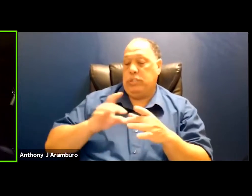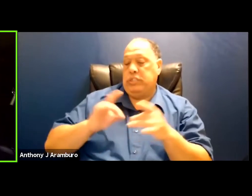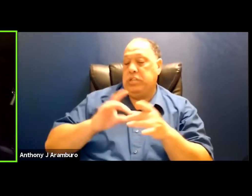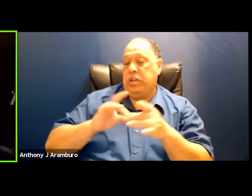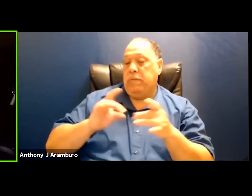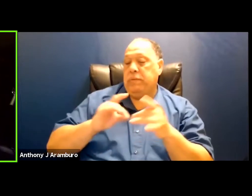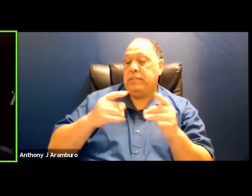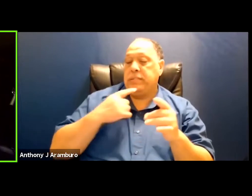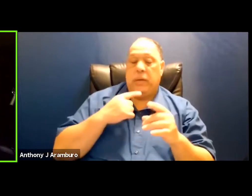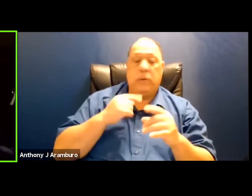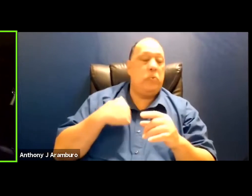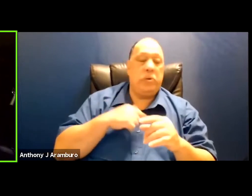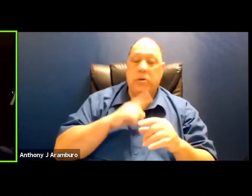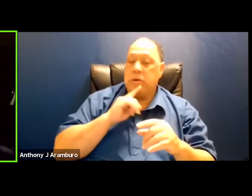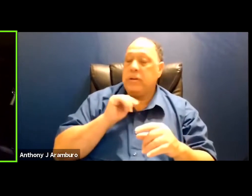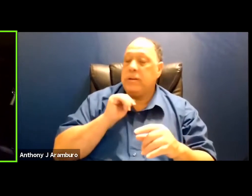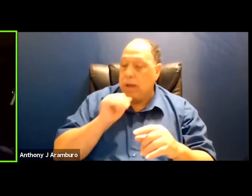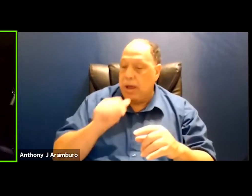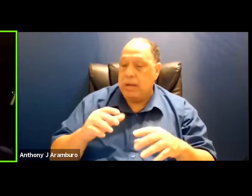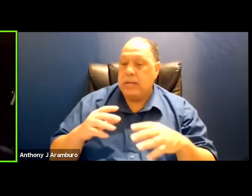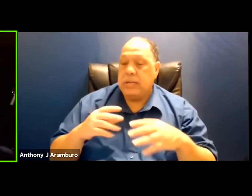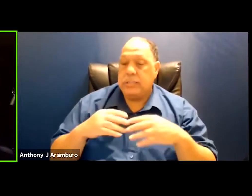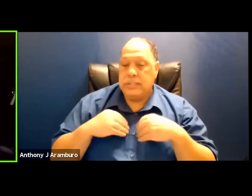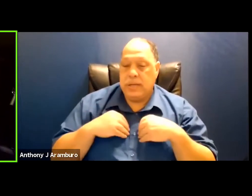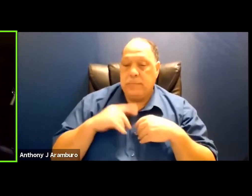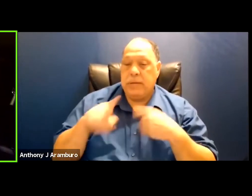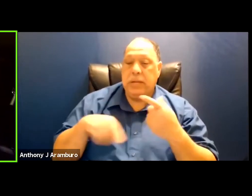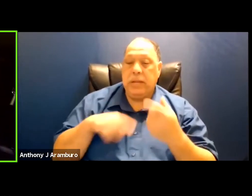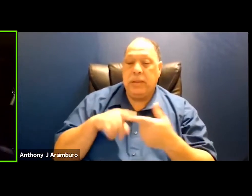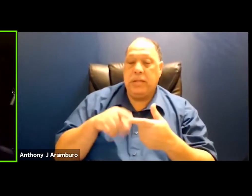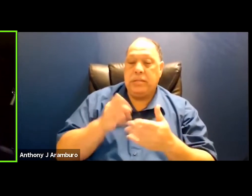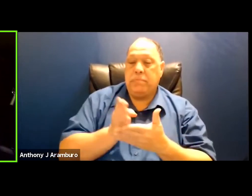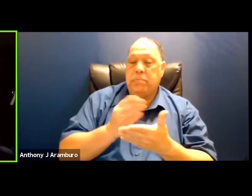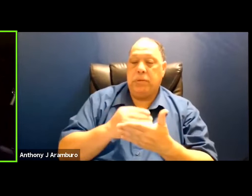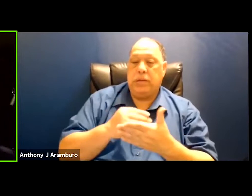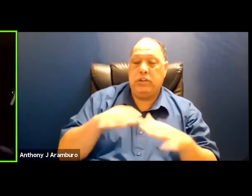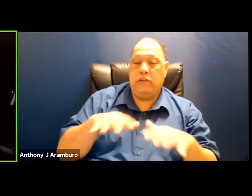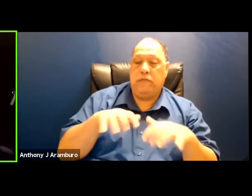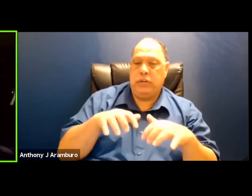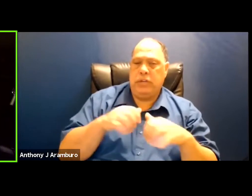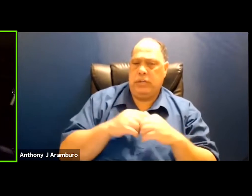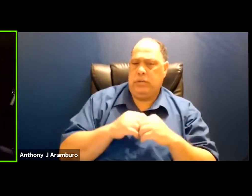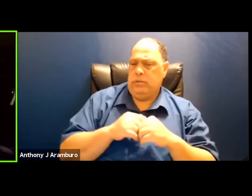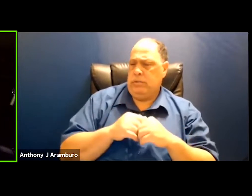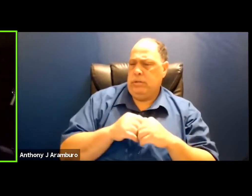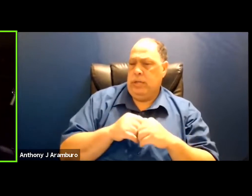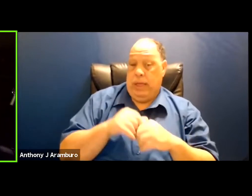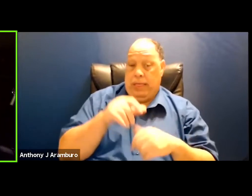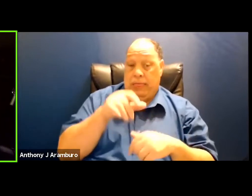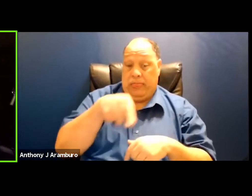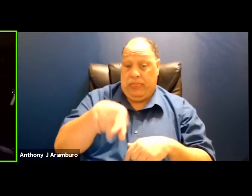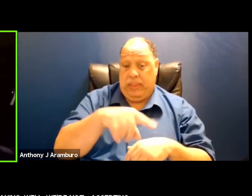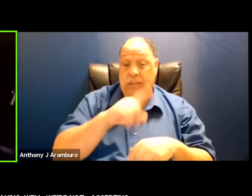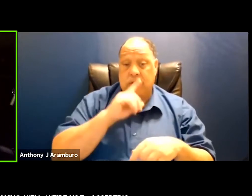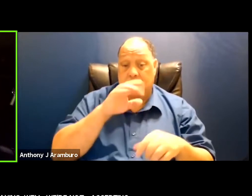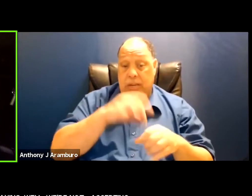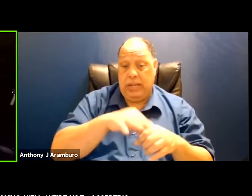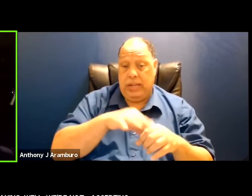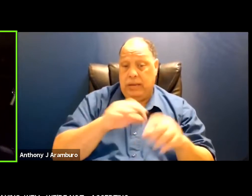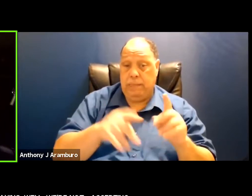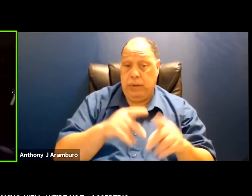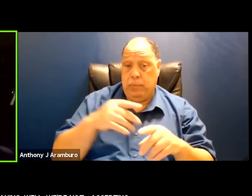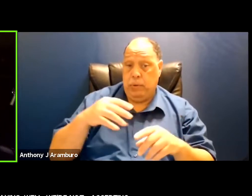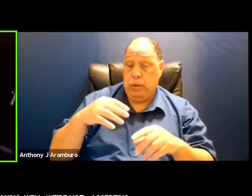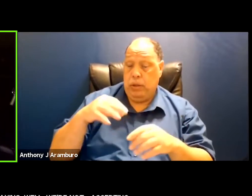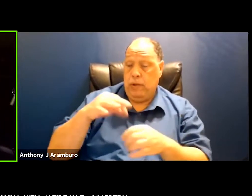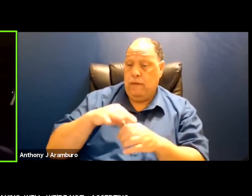we're not accepting um this budget this freeze these are elected people you know the city council the voters of vancouver put